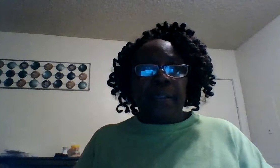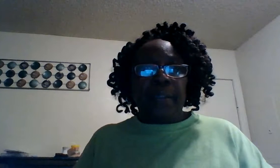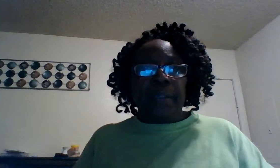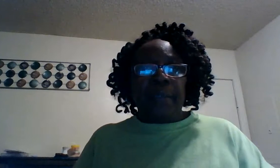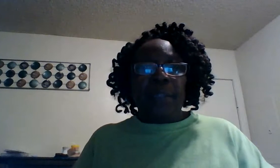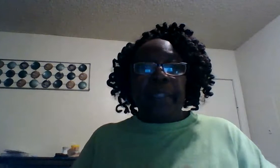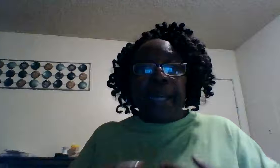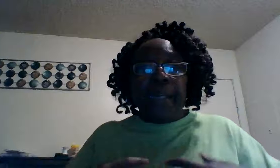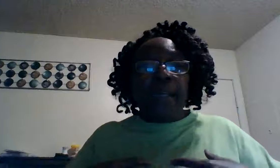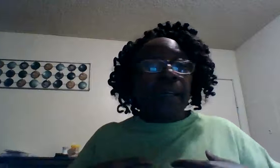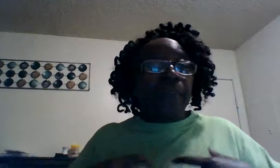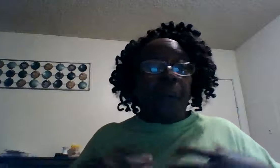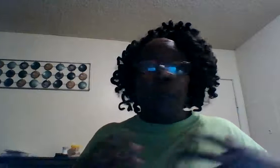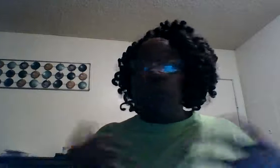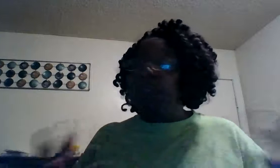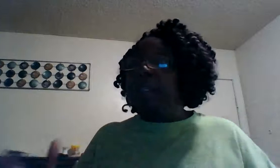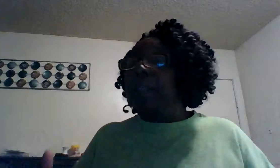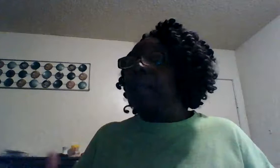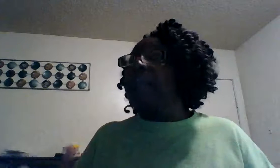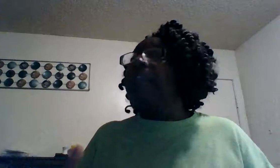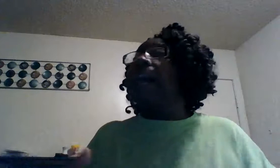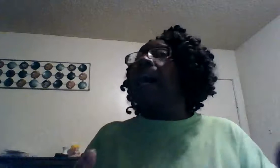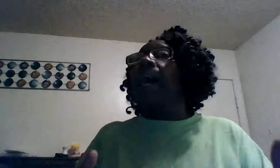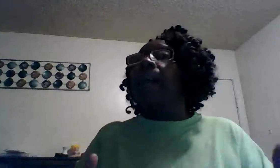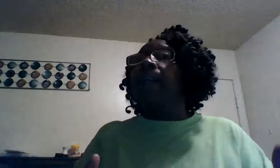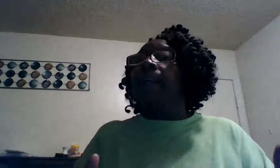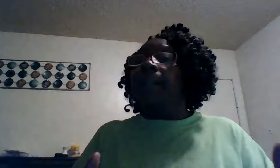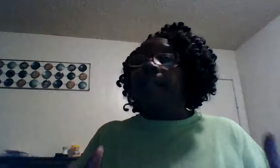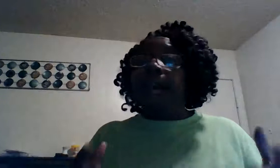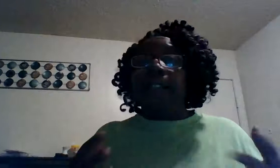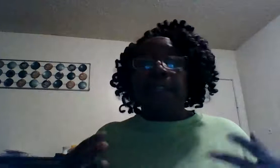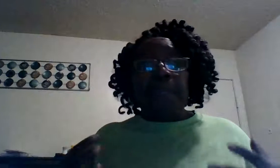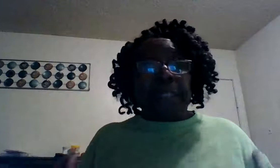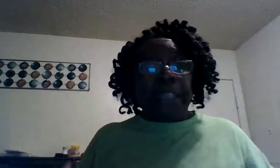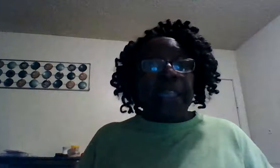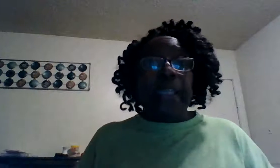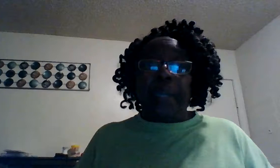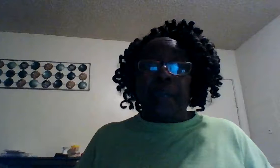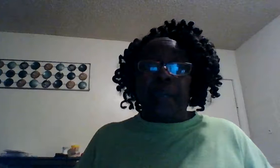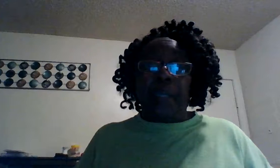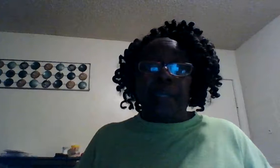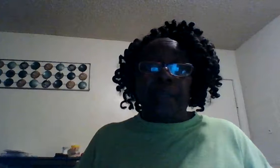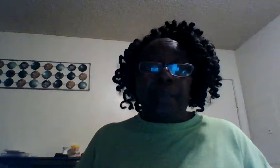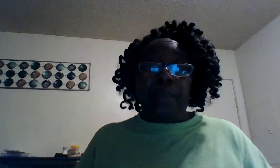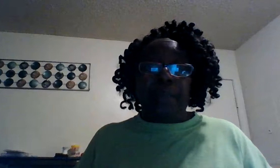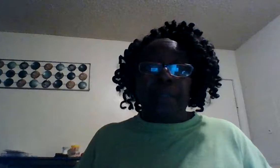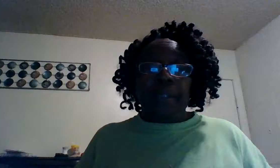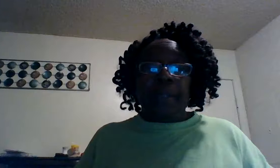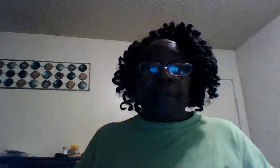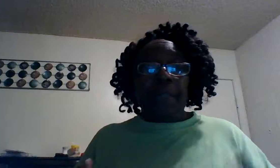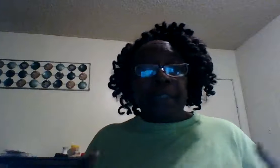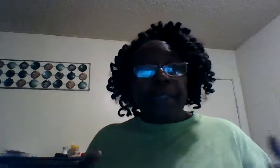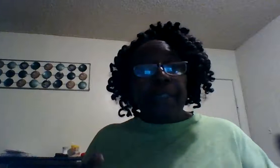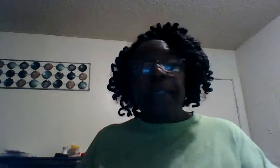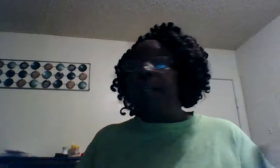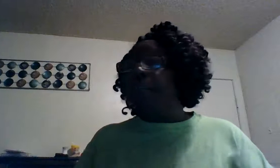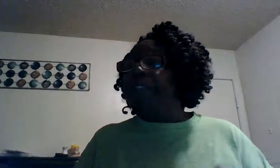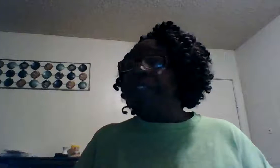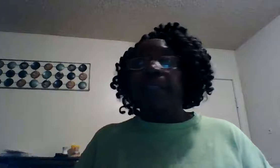only with the love of God not to pretend that we love but to love still